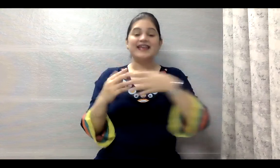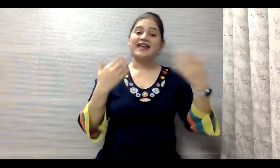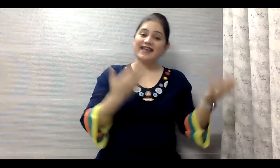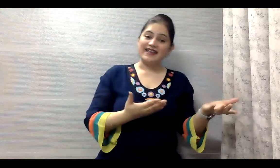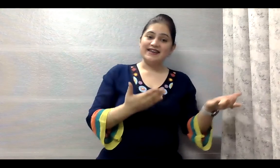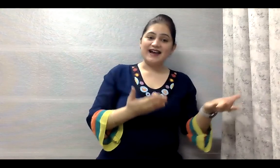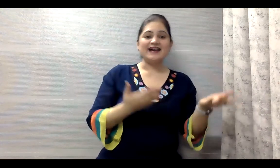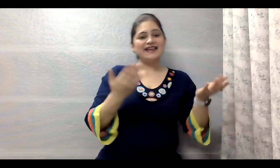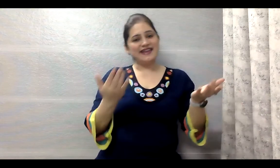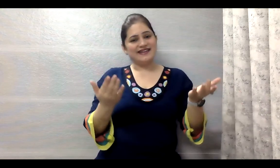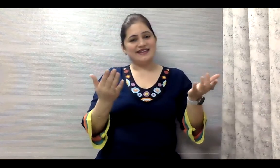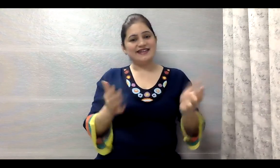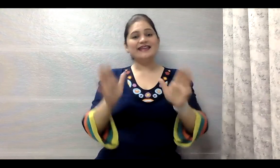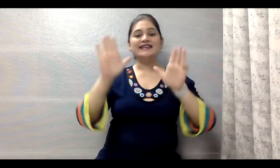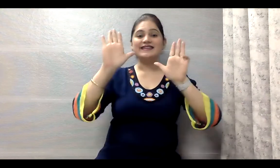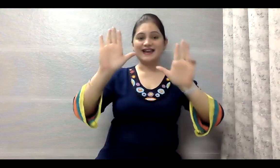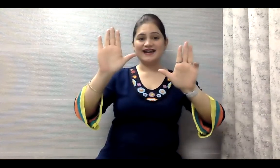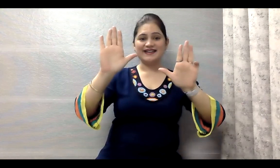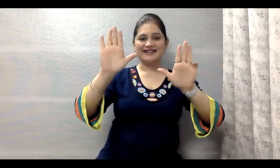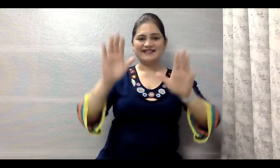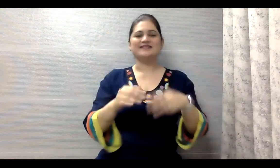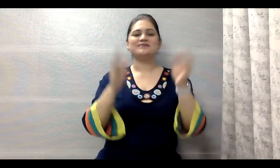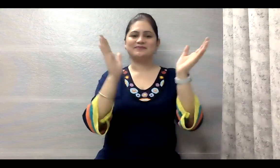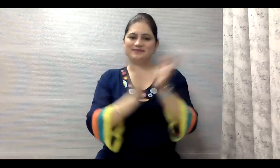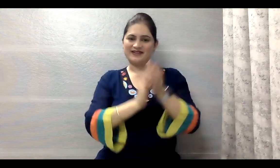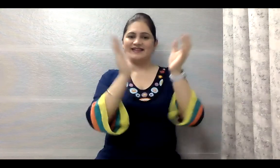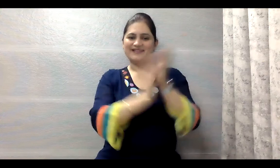N-I-N-E-9, S-E